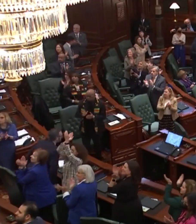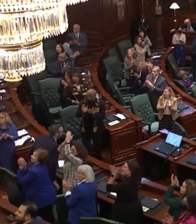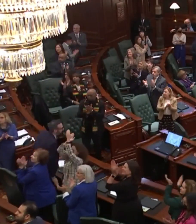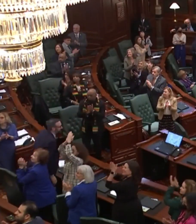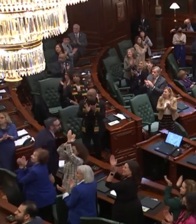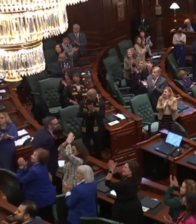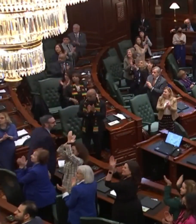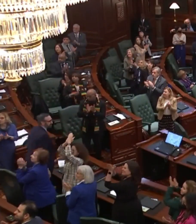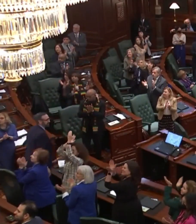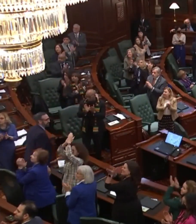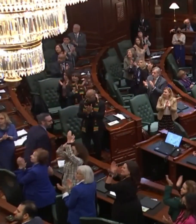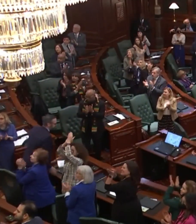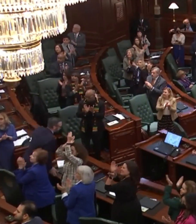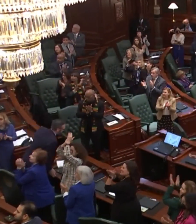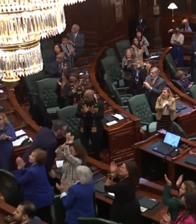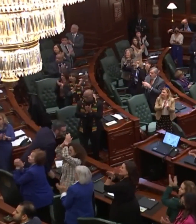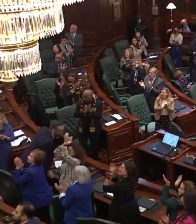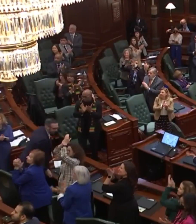family